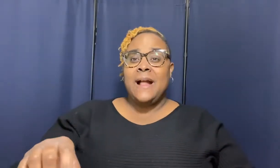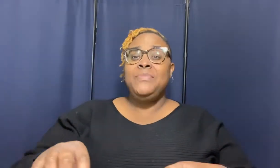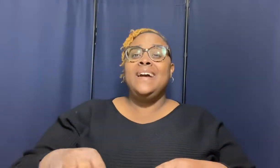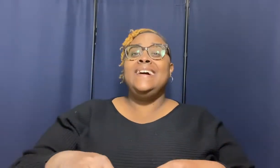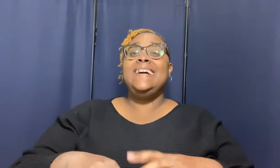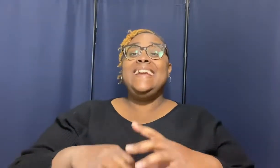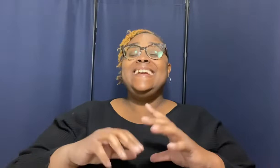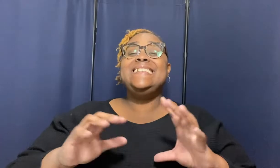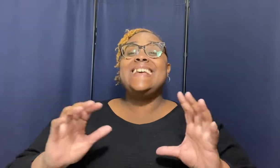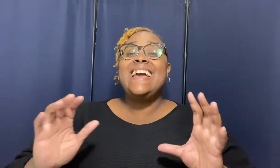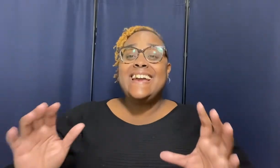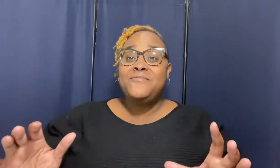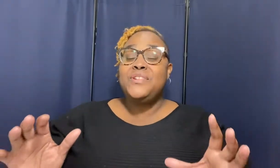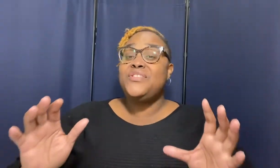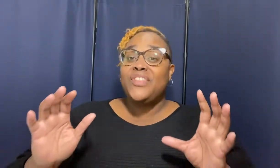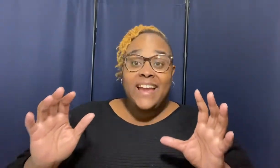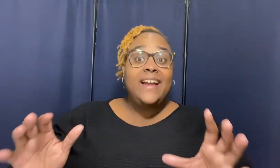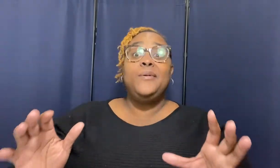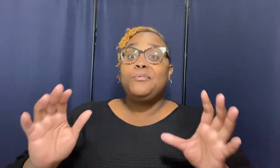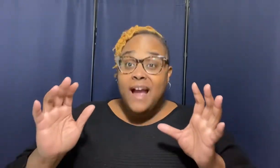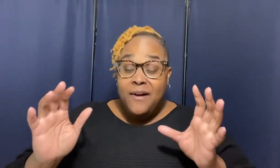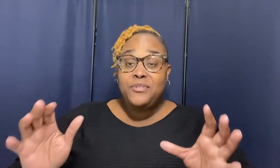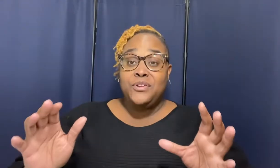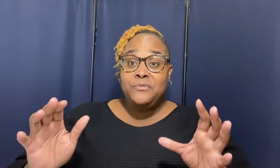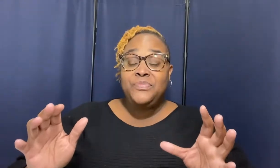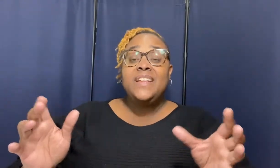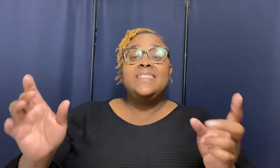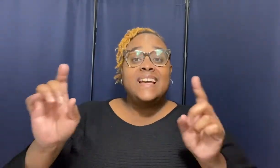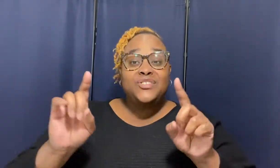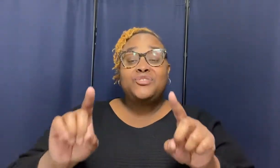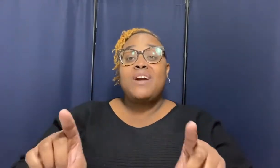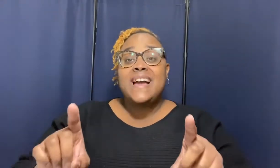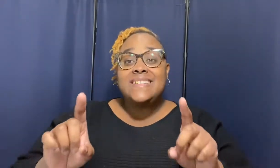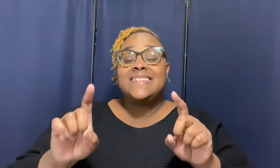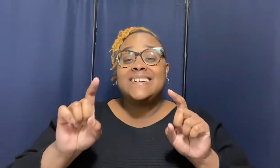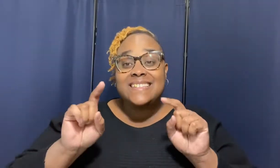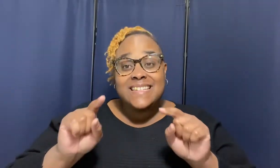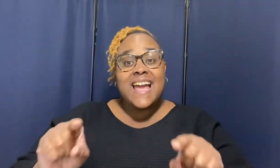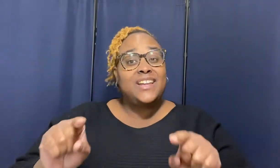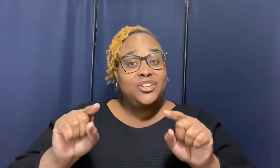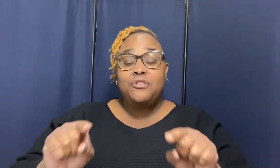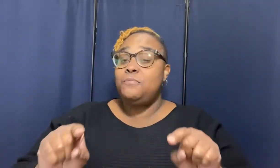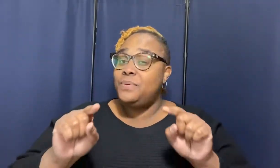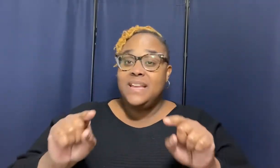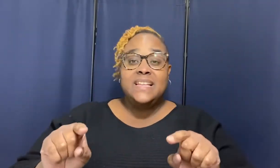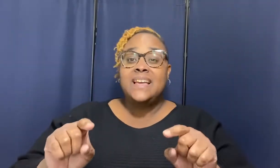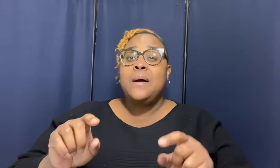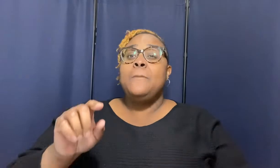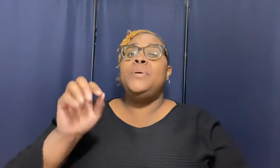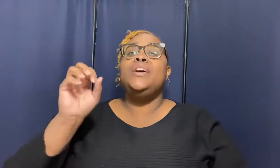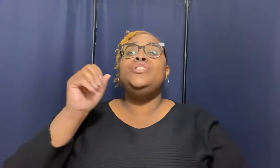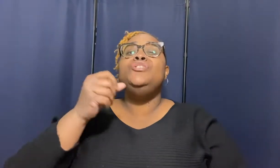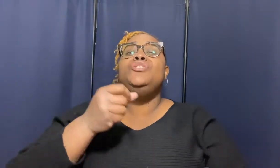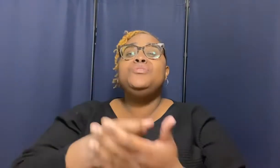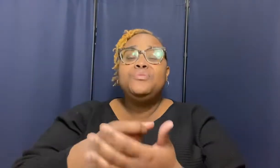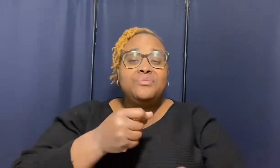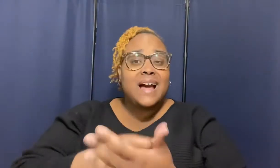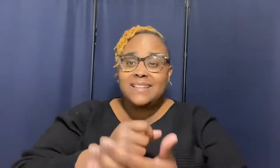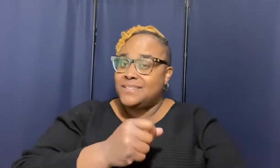honey it's everything around you that's trying to attack your peace but you got to